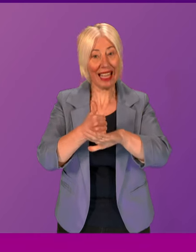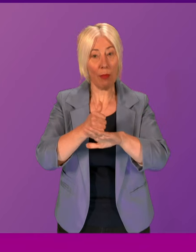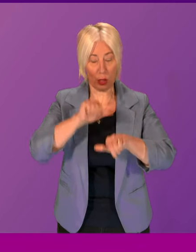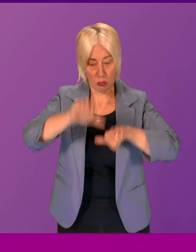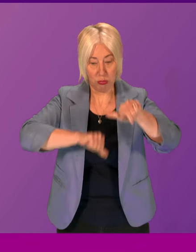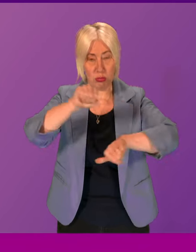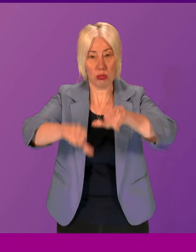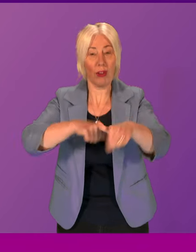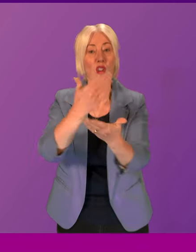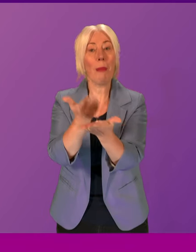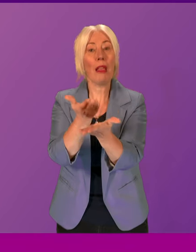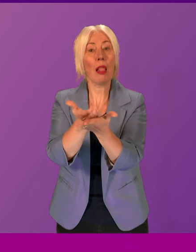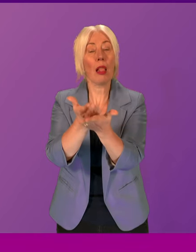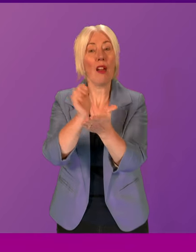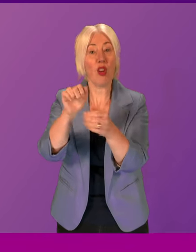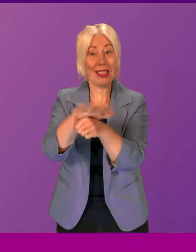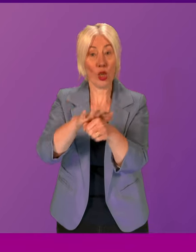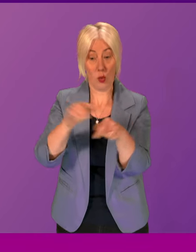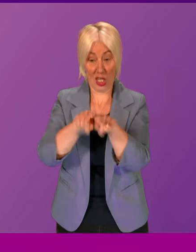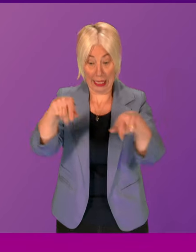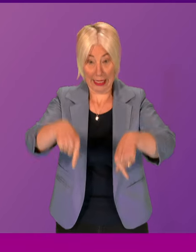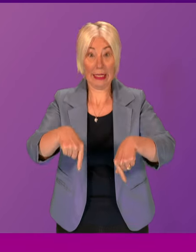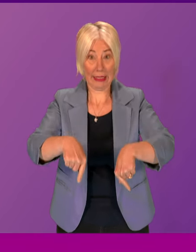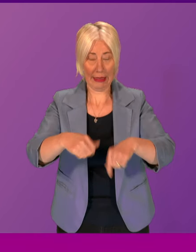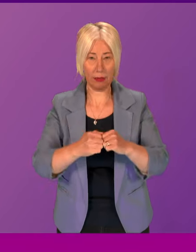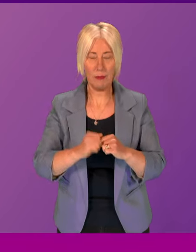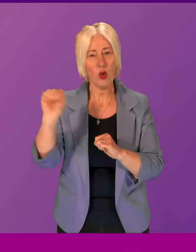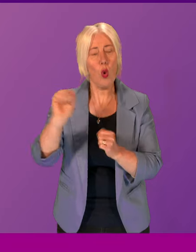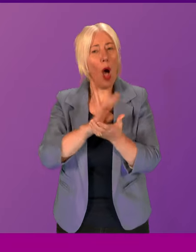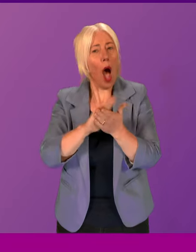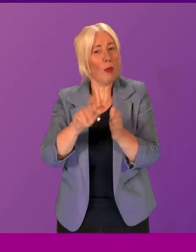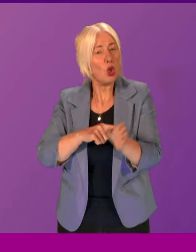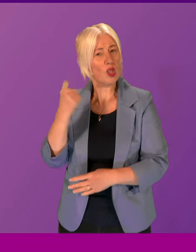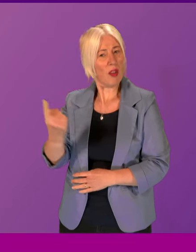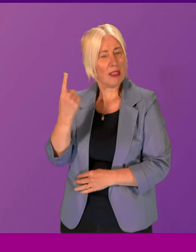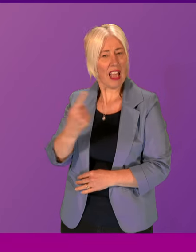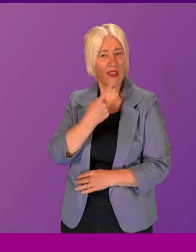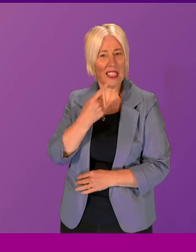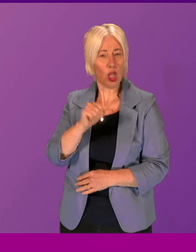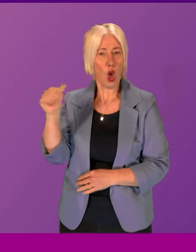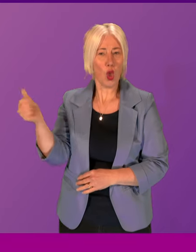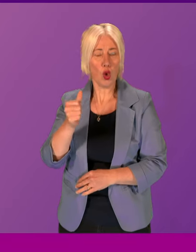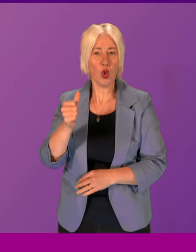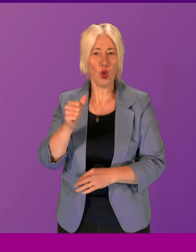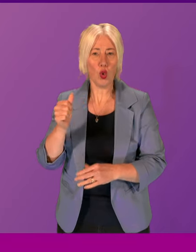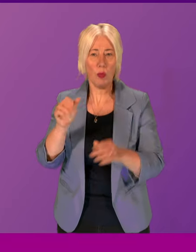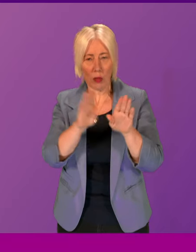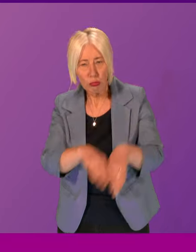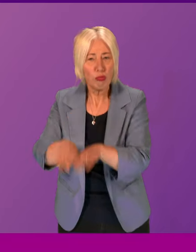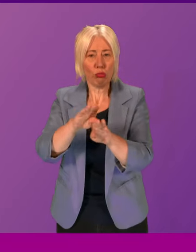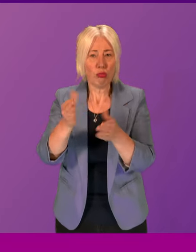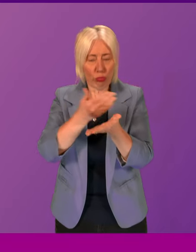in circumstances like this. So Hamza Youssef has said that there should be a blanket exoneration,